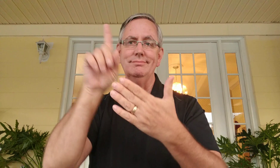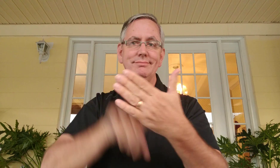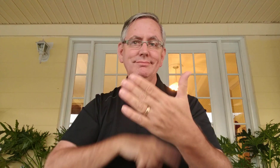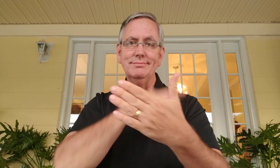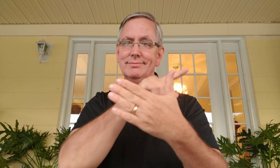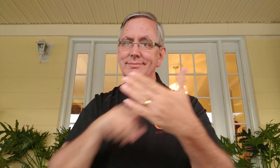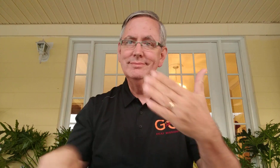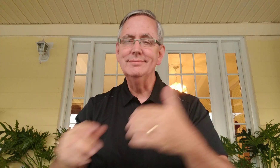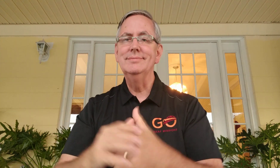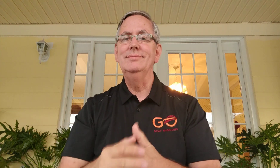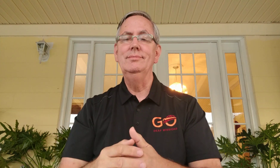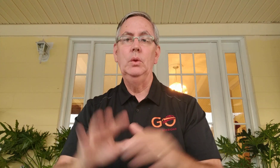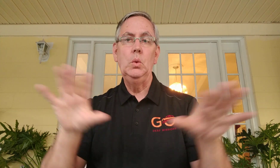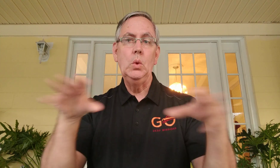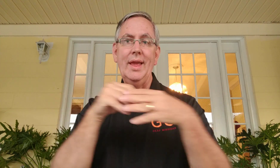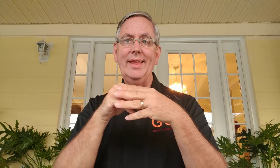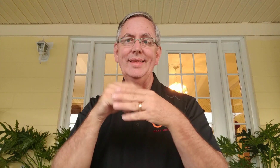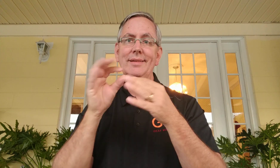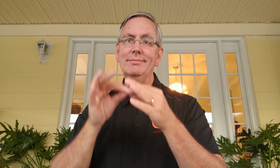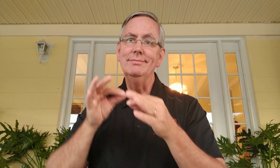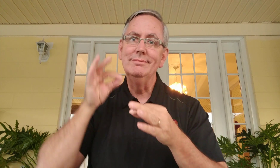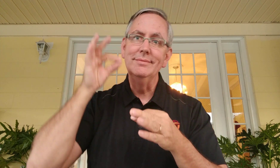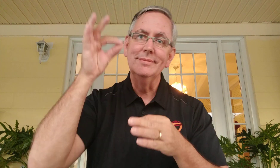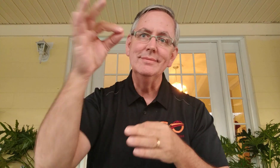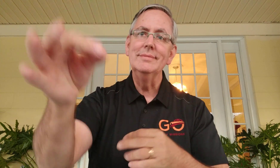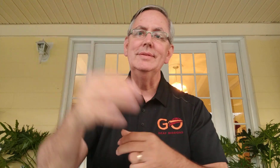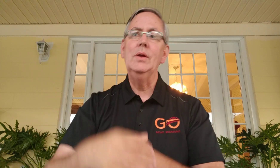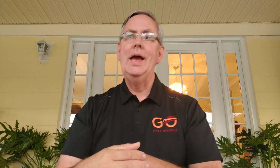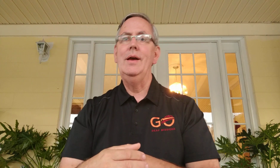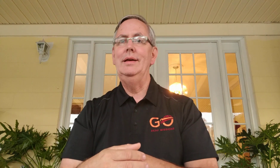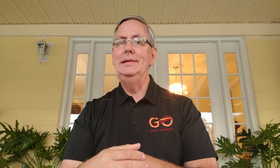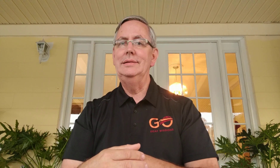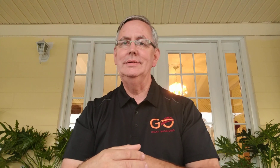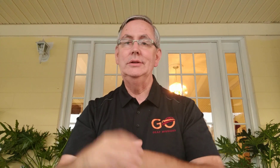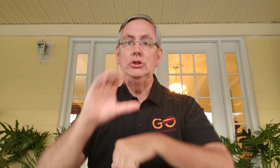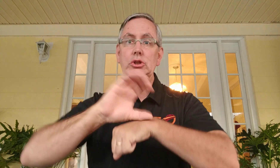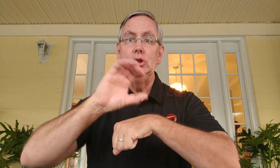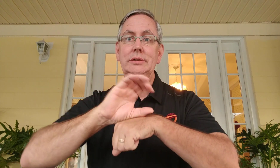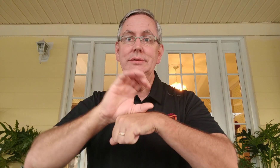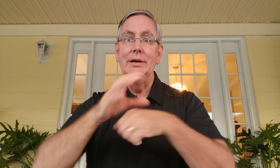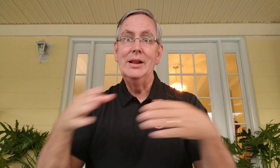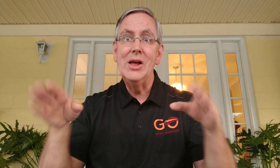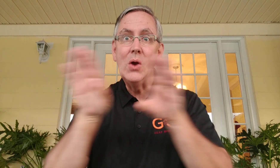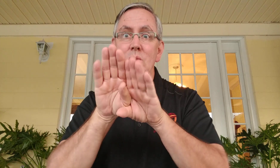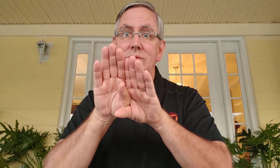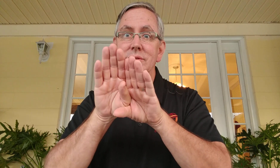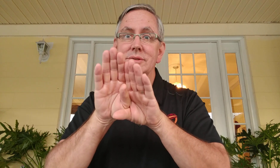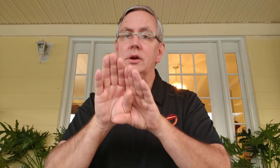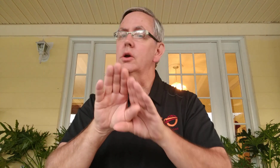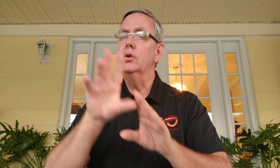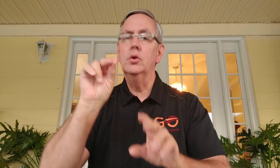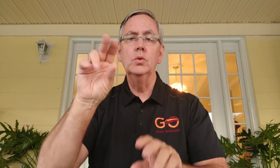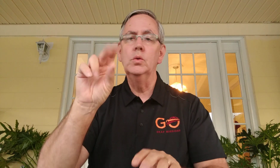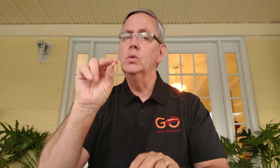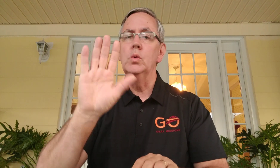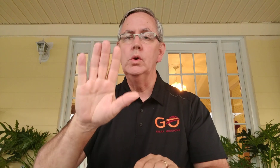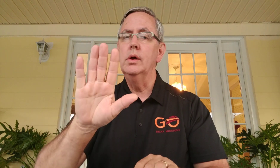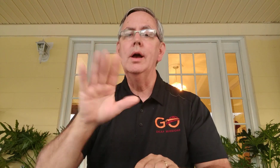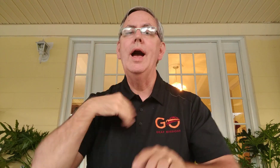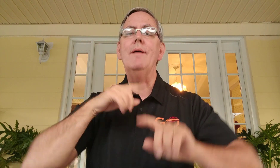Graduations have been canceled. Weddings have been postponed. And churches have closed too, but they're not